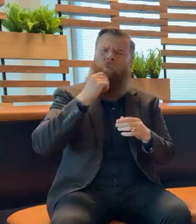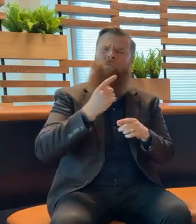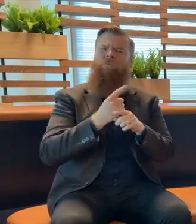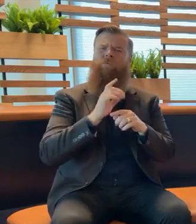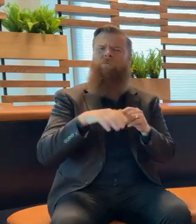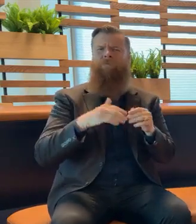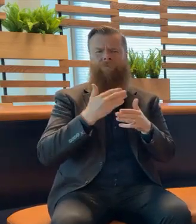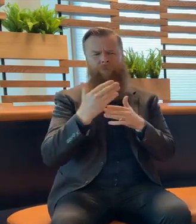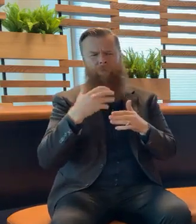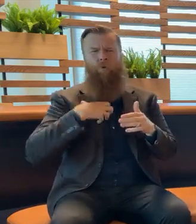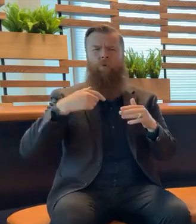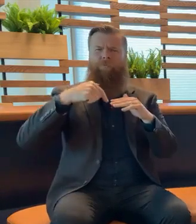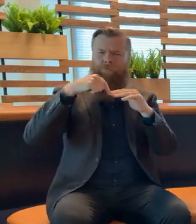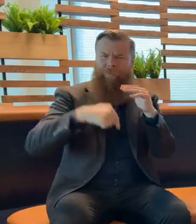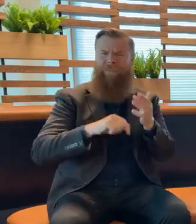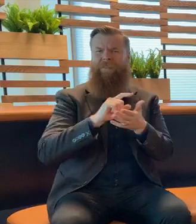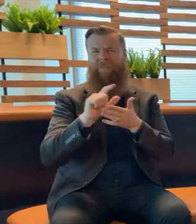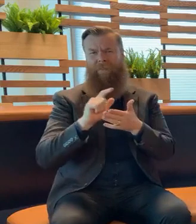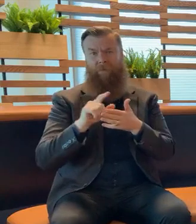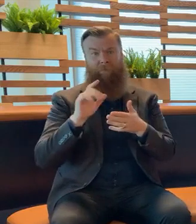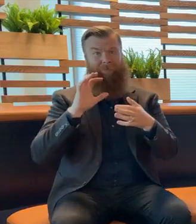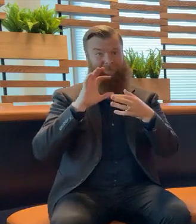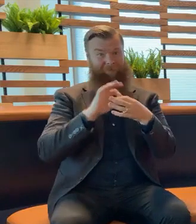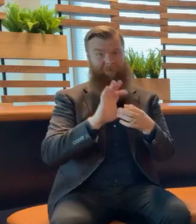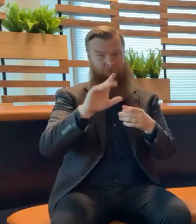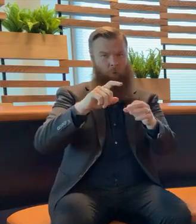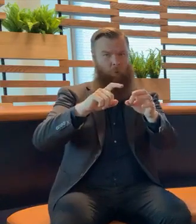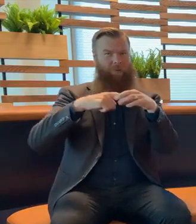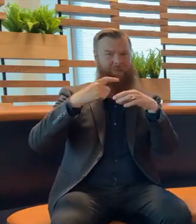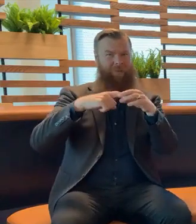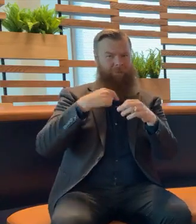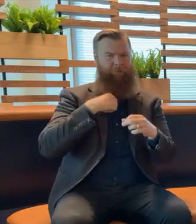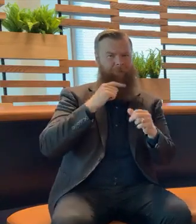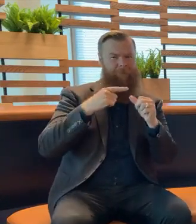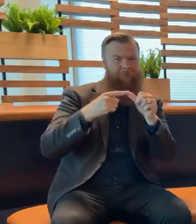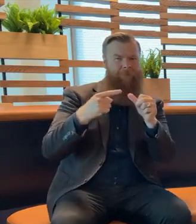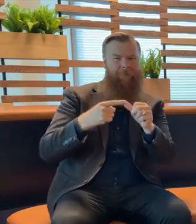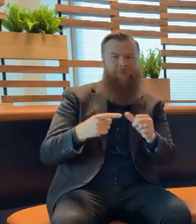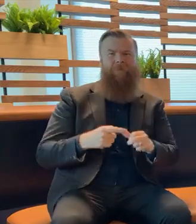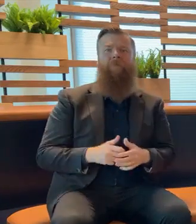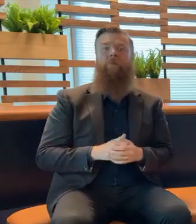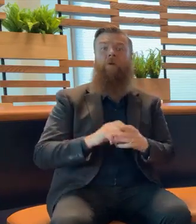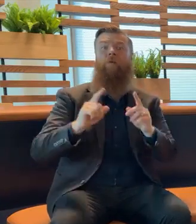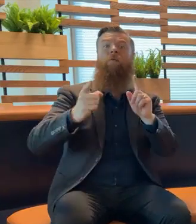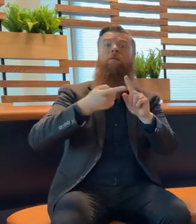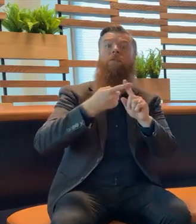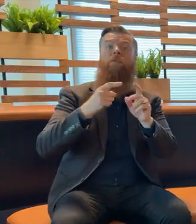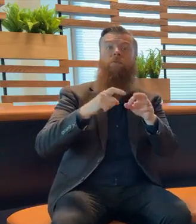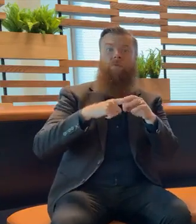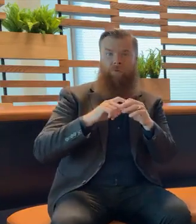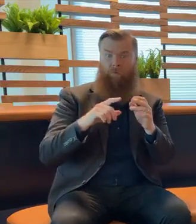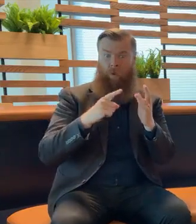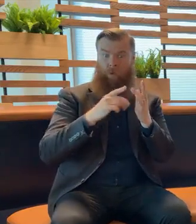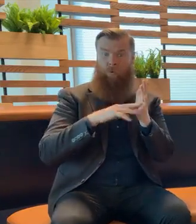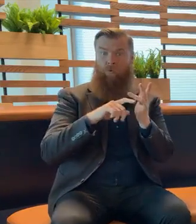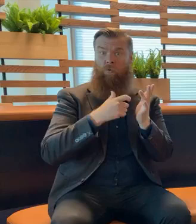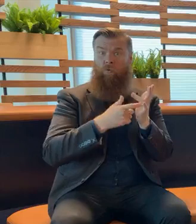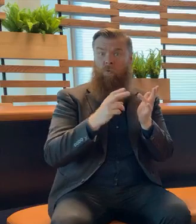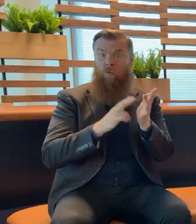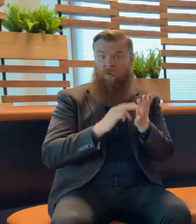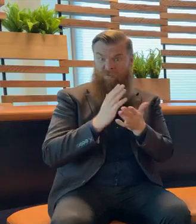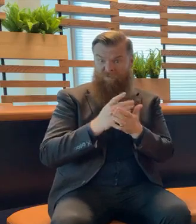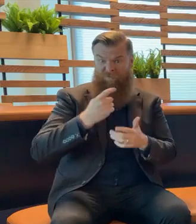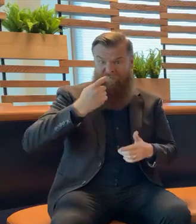It relates to your questions that have come through. So firstly, is Omicron deadlier than other forms of COVID